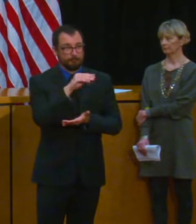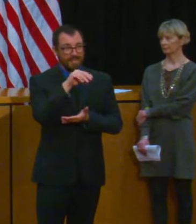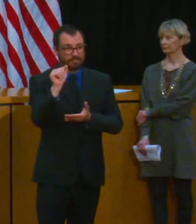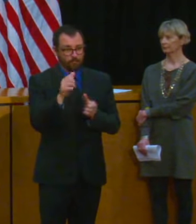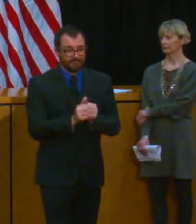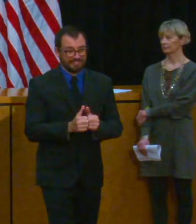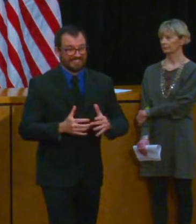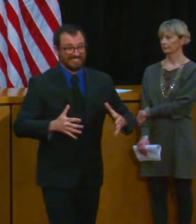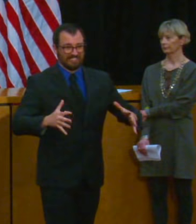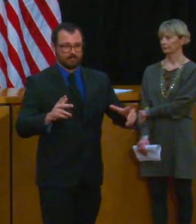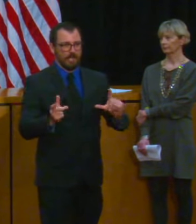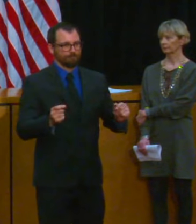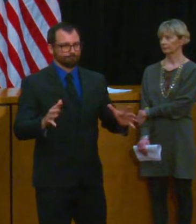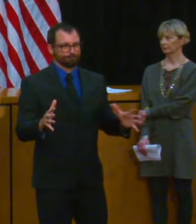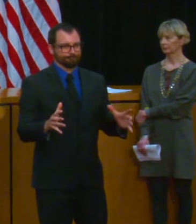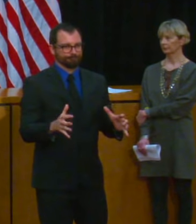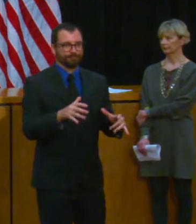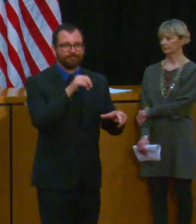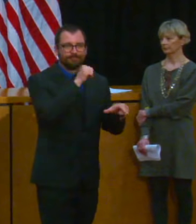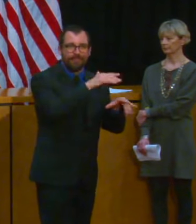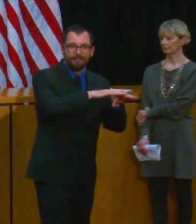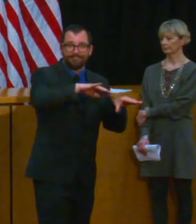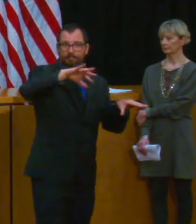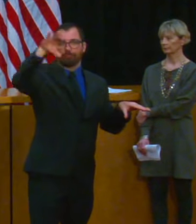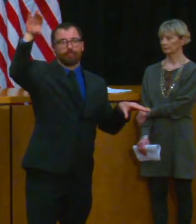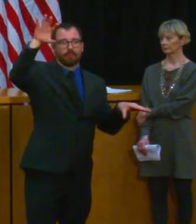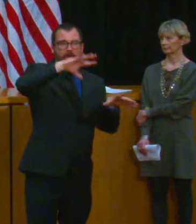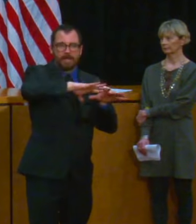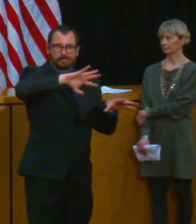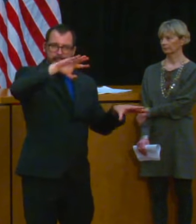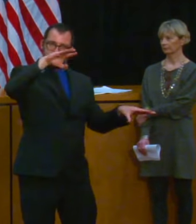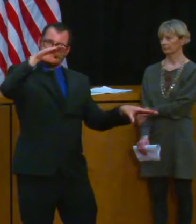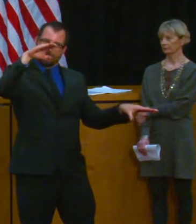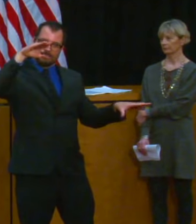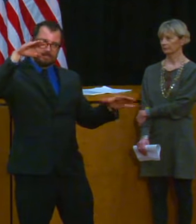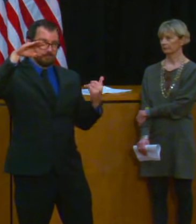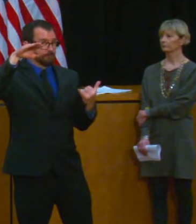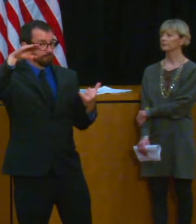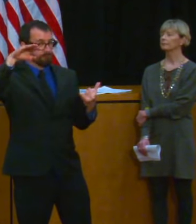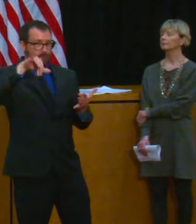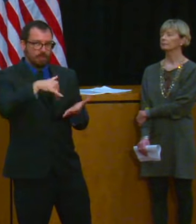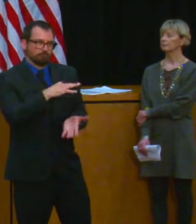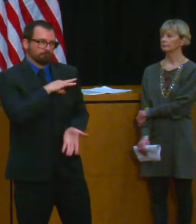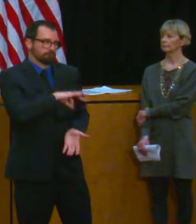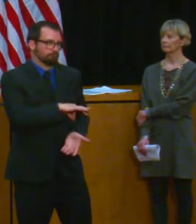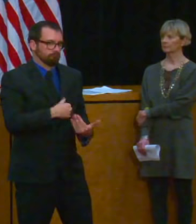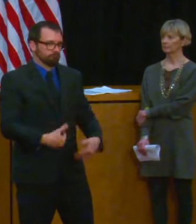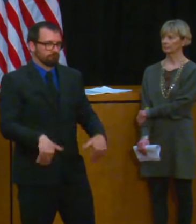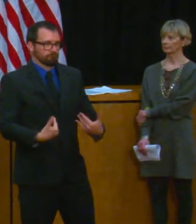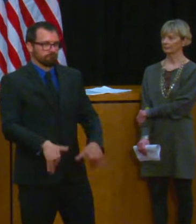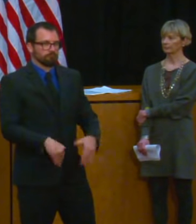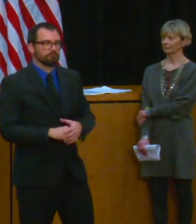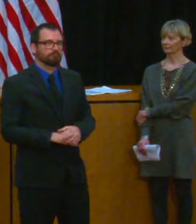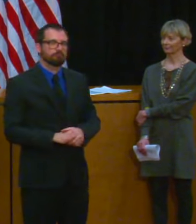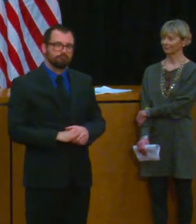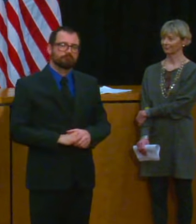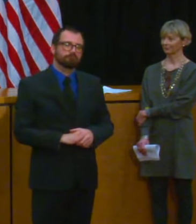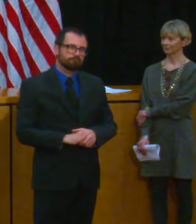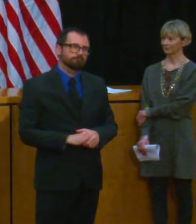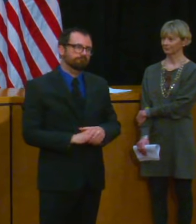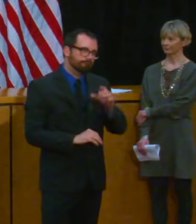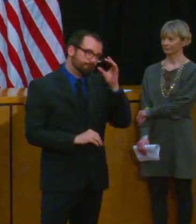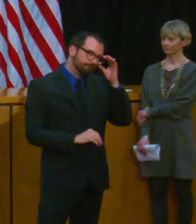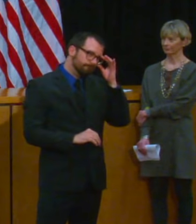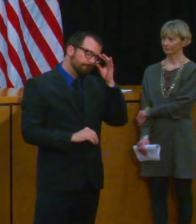that we hoped it would with respect to this collaborative if you receive a call from the collaborative